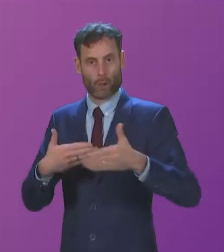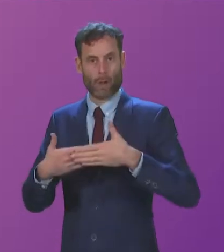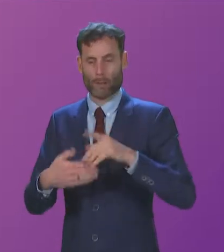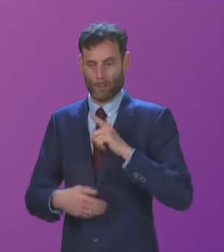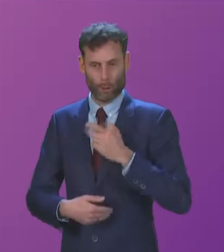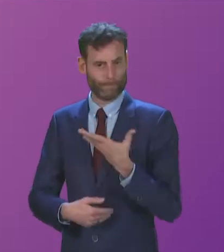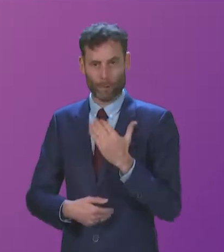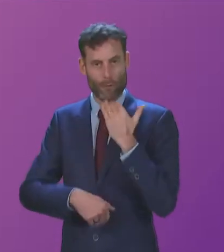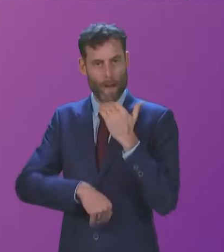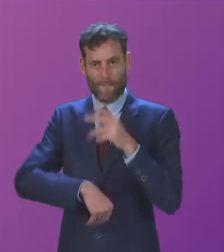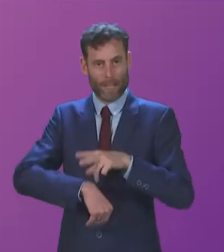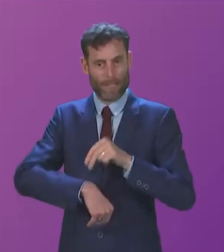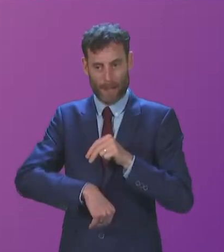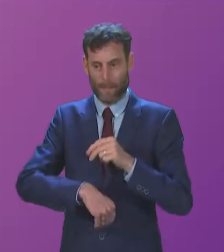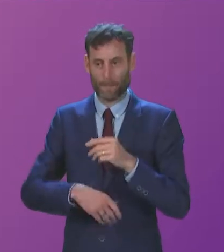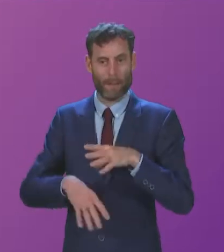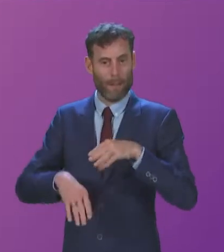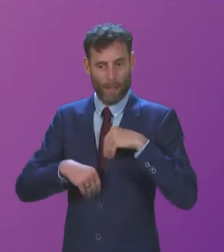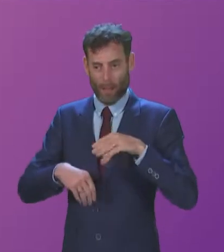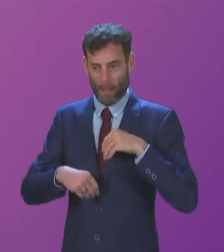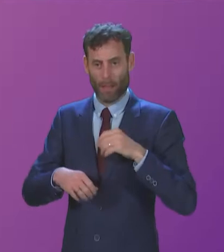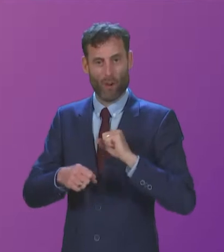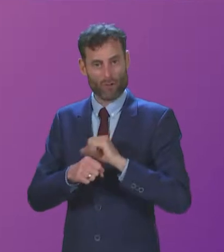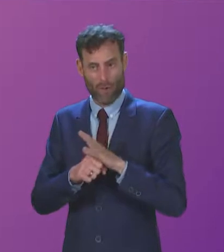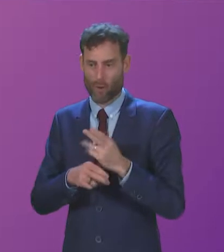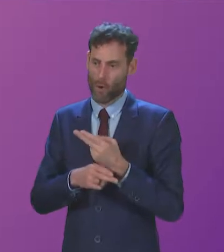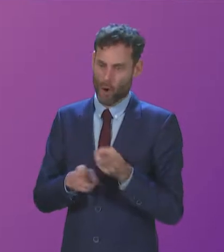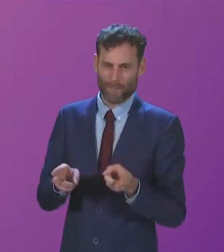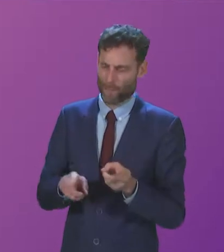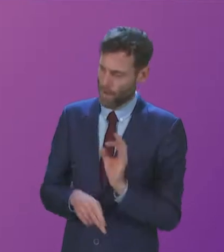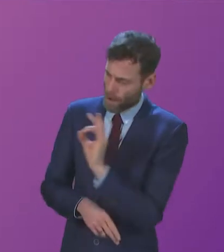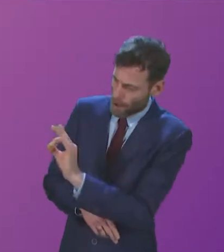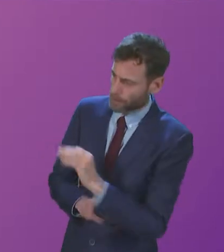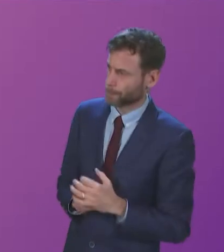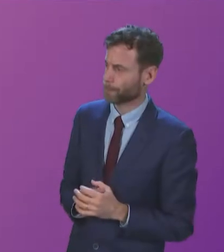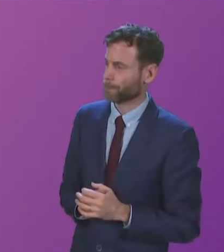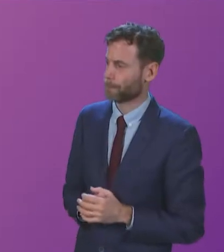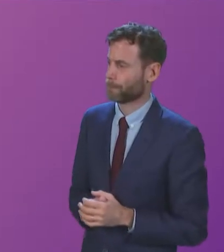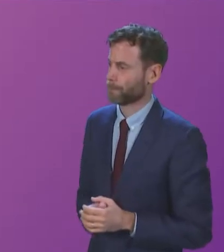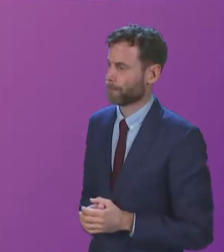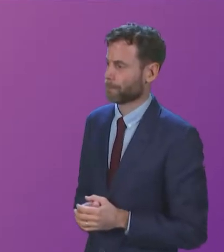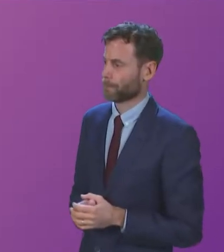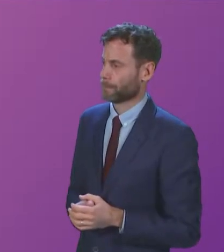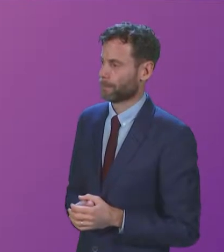resulting from COVID-19 cases. Cabinet Secretary, Shirley Ann Somerville. I'll come back quick.